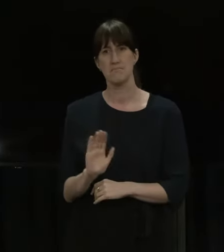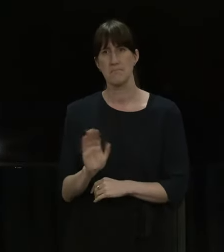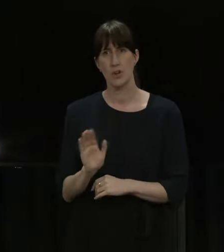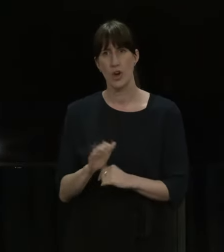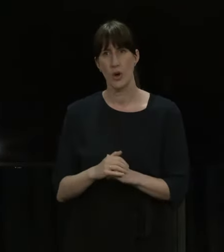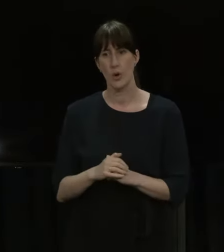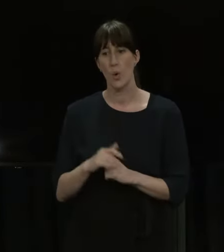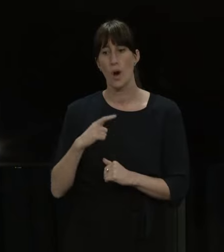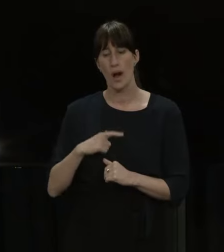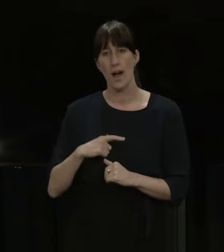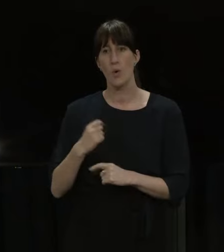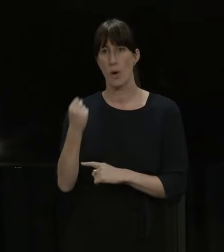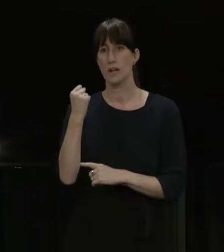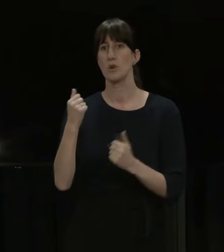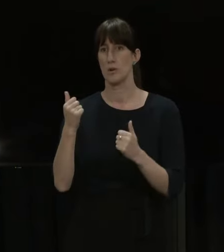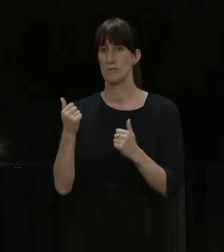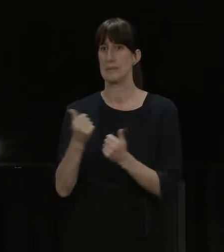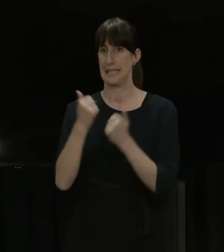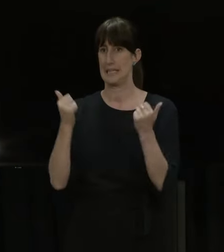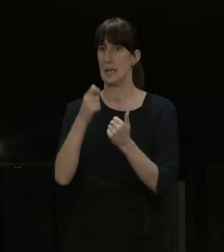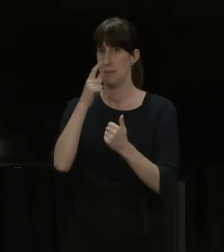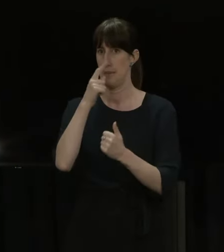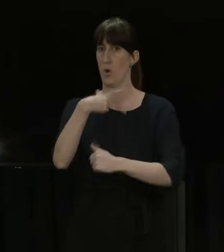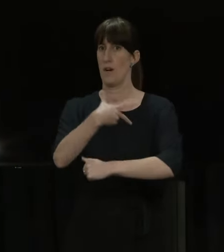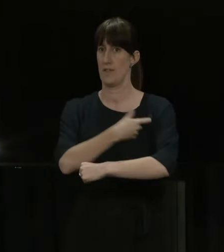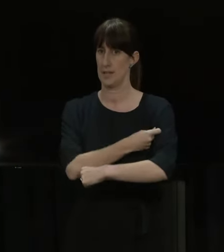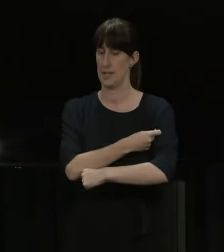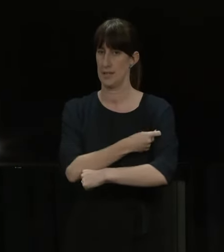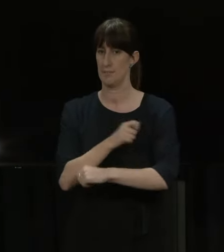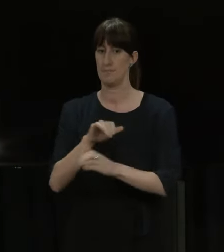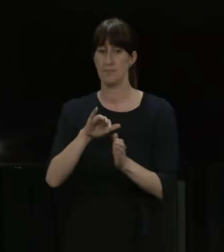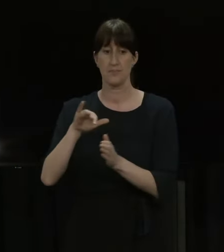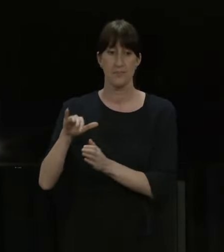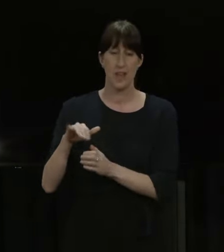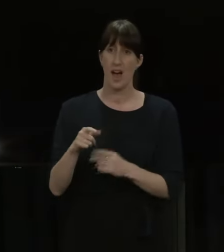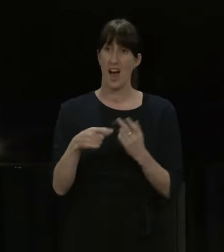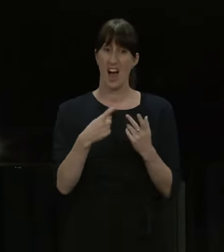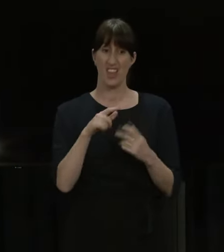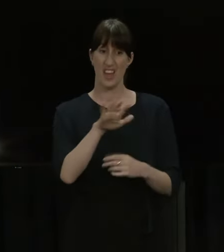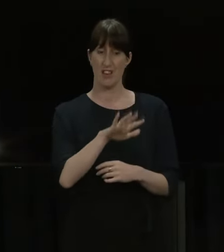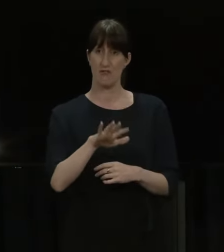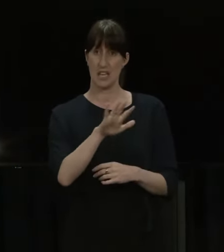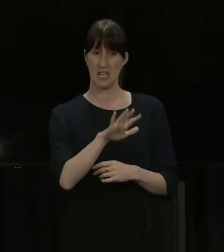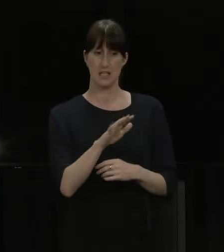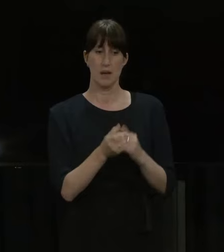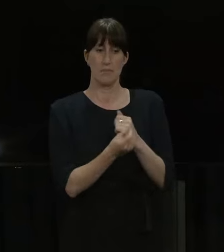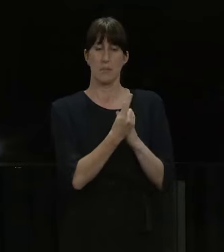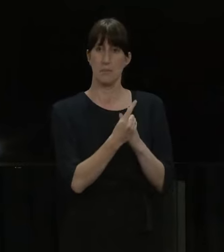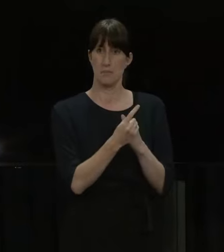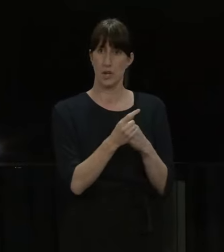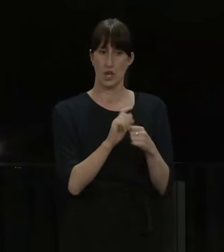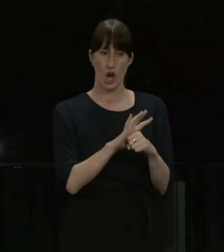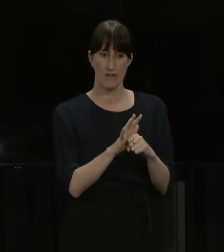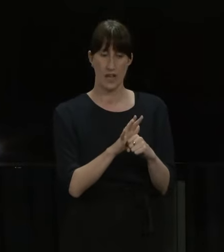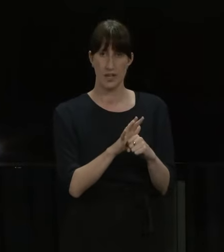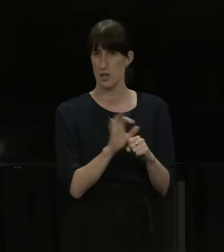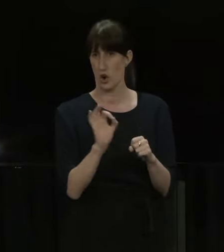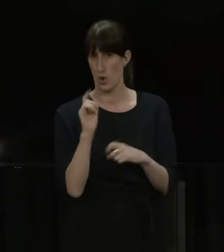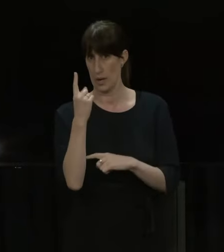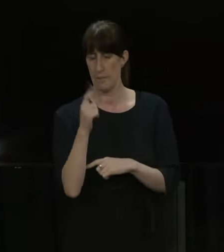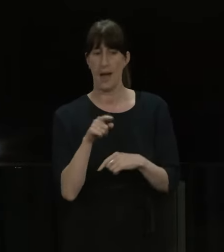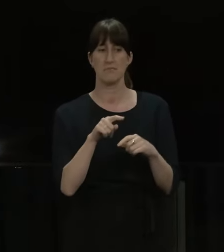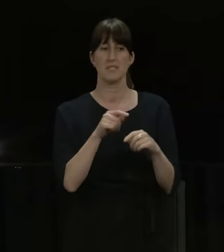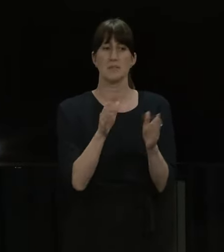of the high vaccination rates there. Cases in other places outside of Auckland, we've been able to confine to small little clusters